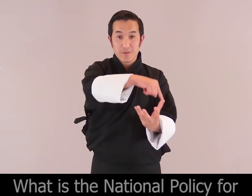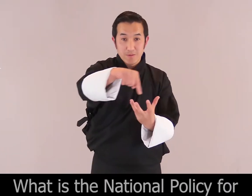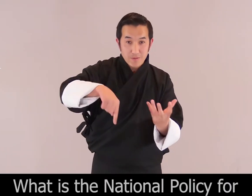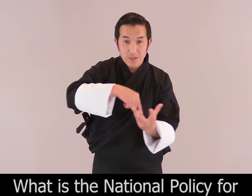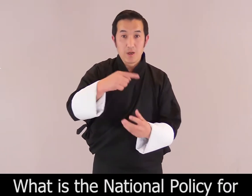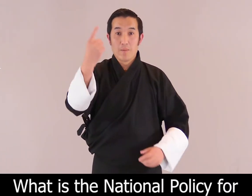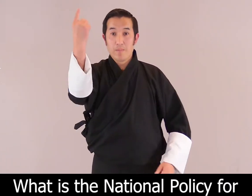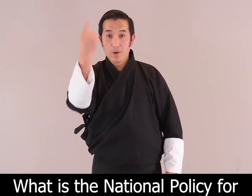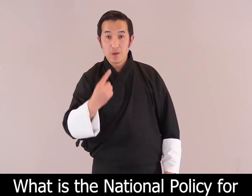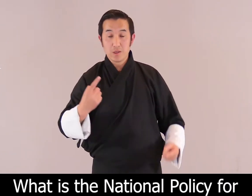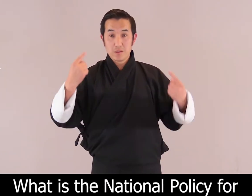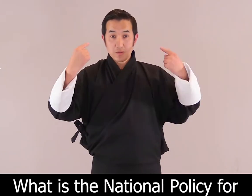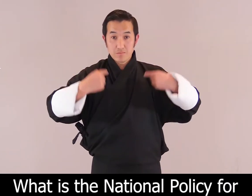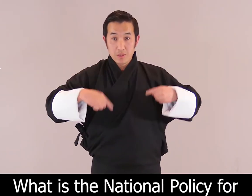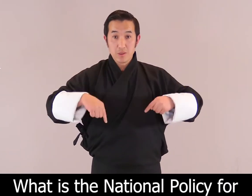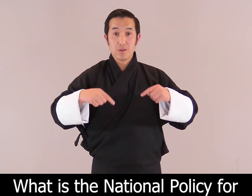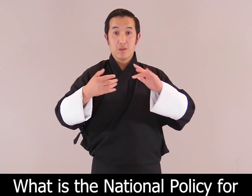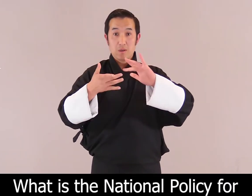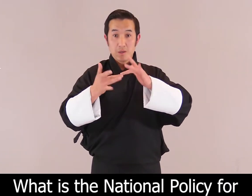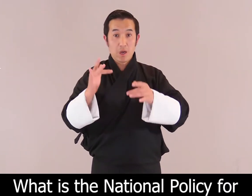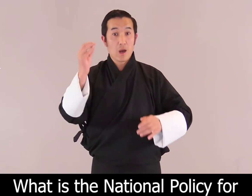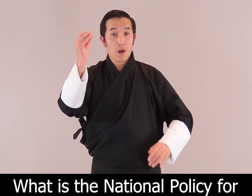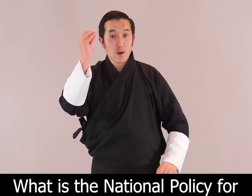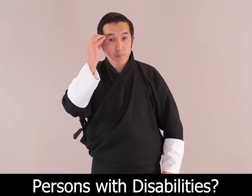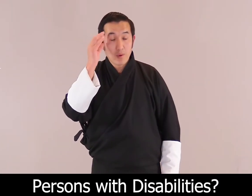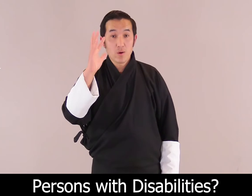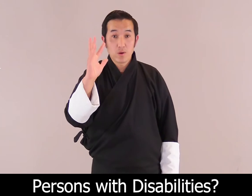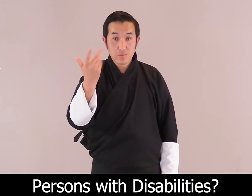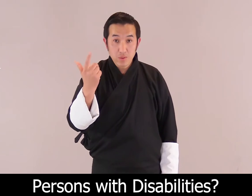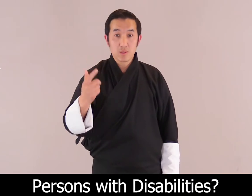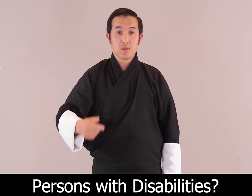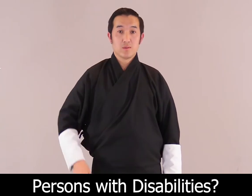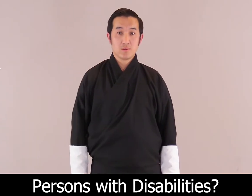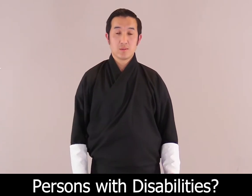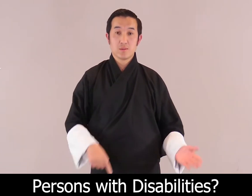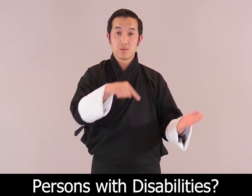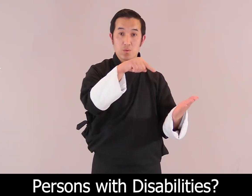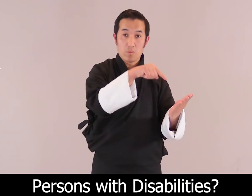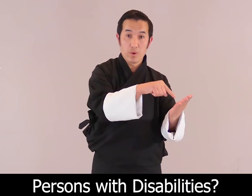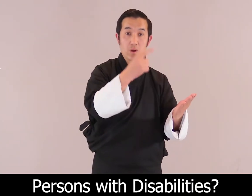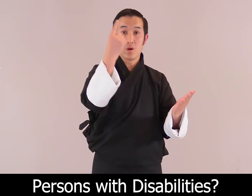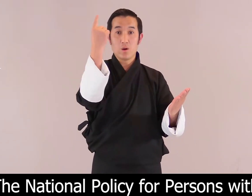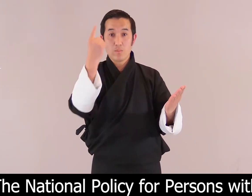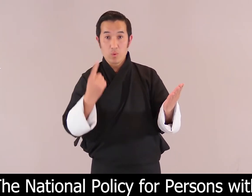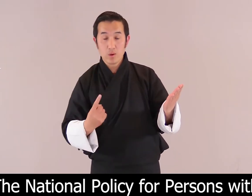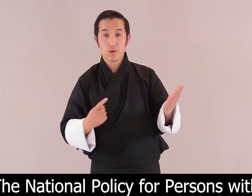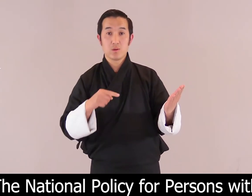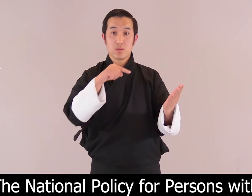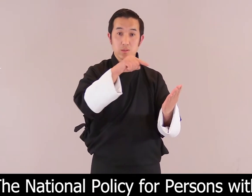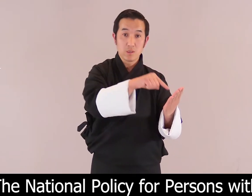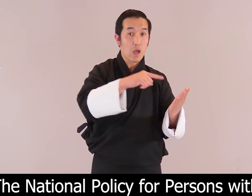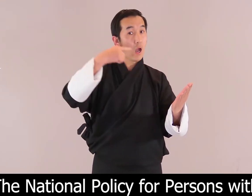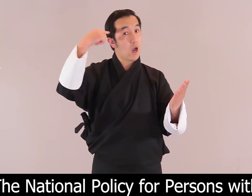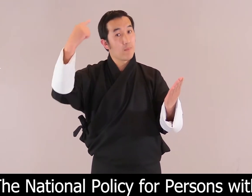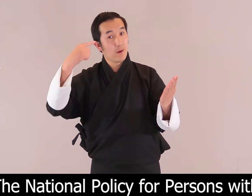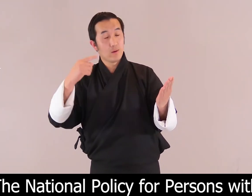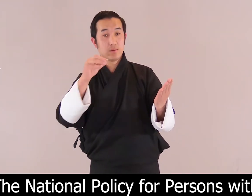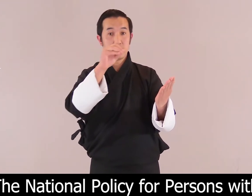What is the National Policy for Persons with Disabilities? The National Policy for Persons with Disabilities